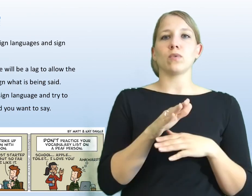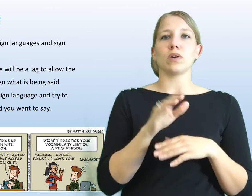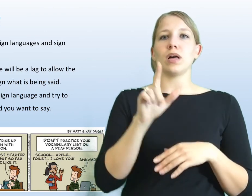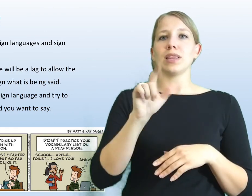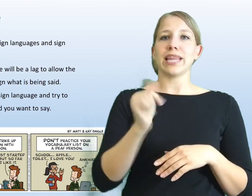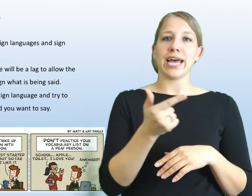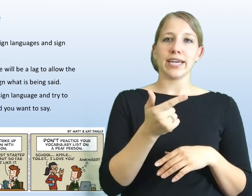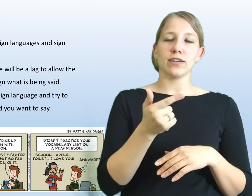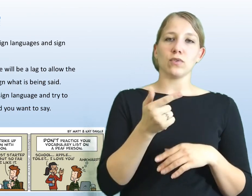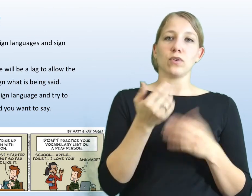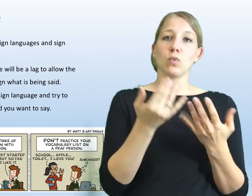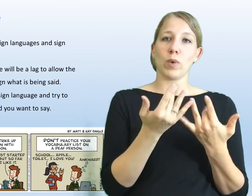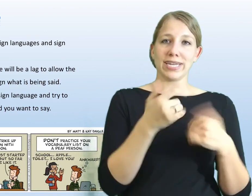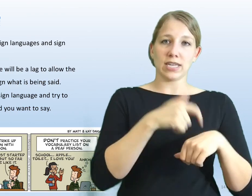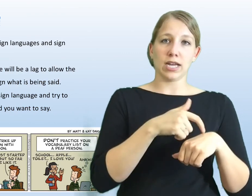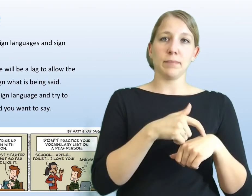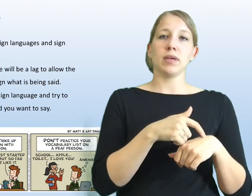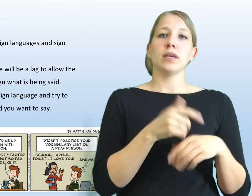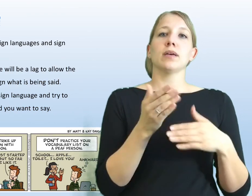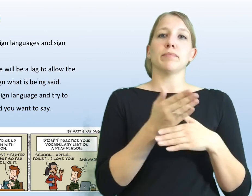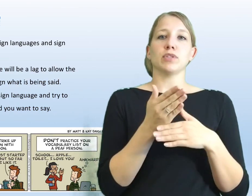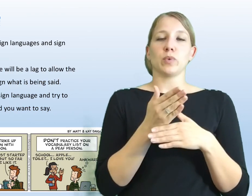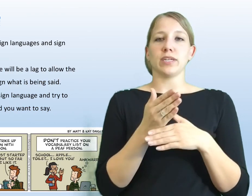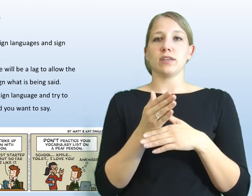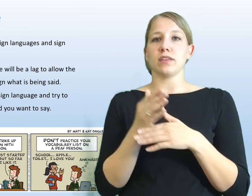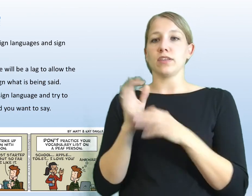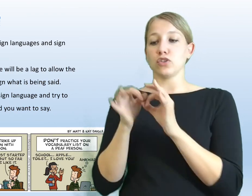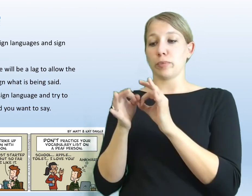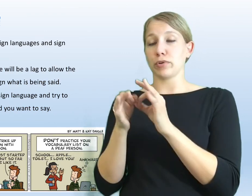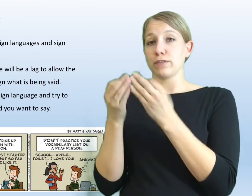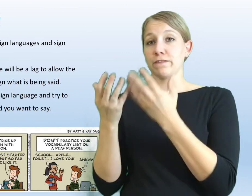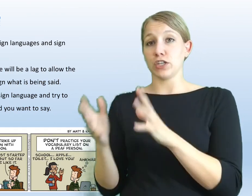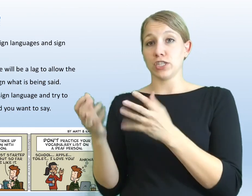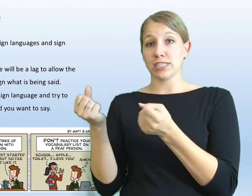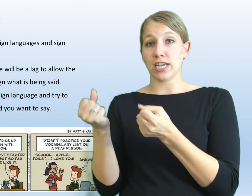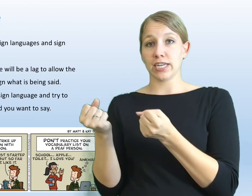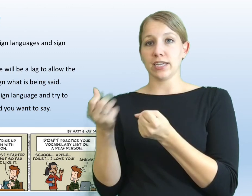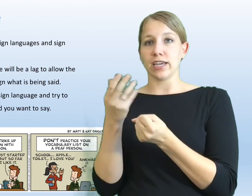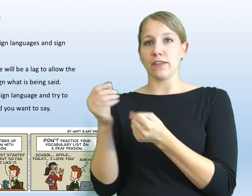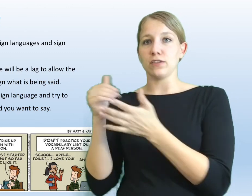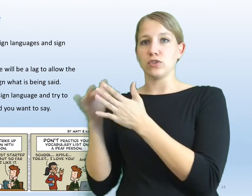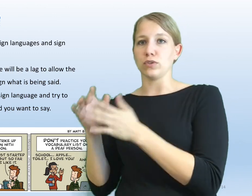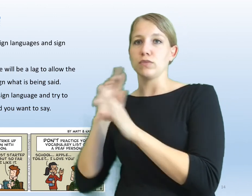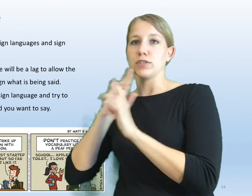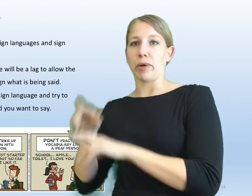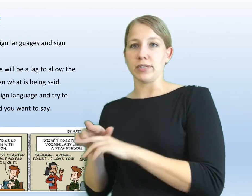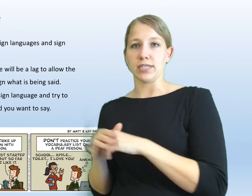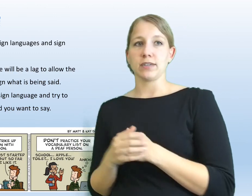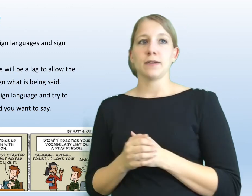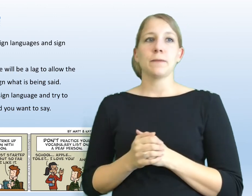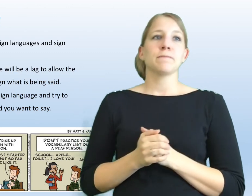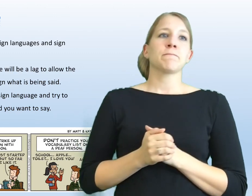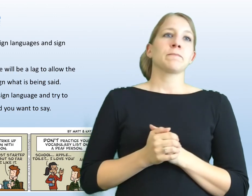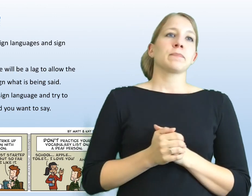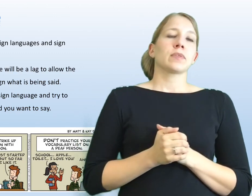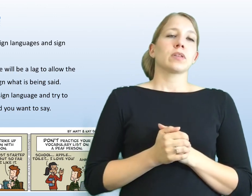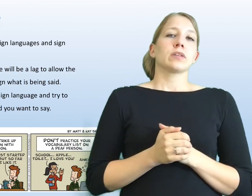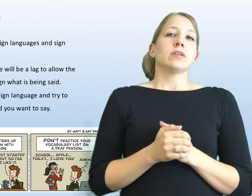allow a lag or a wait time between the interpreter finishing signing and the student responding.